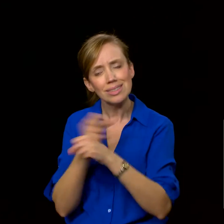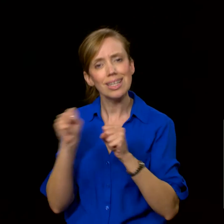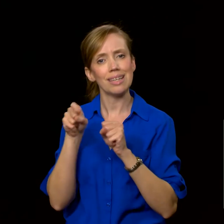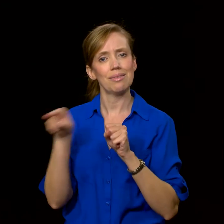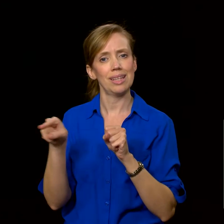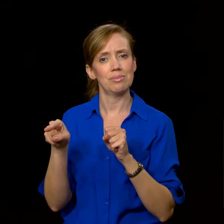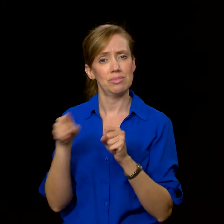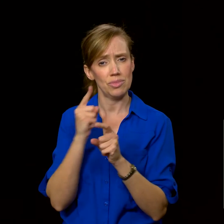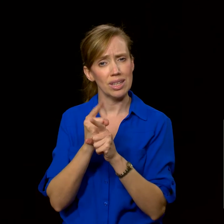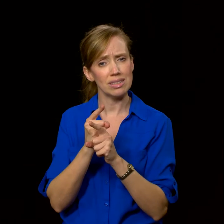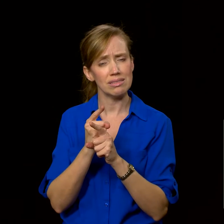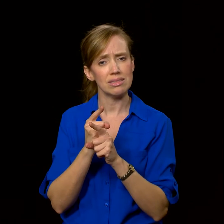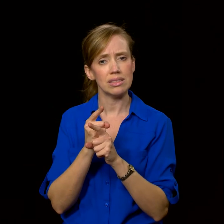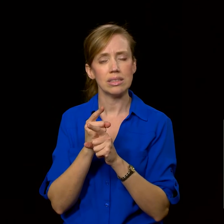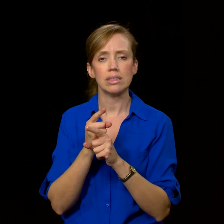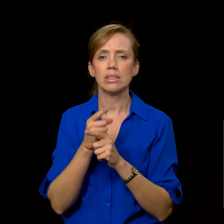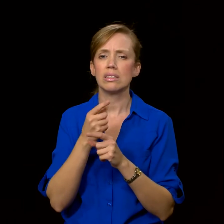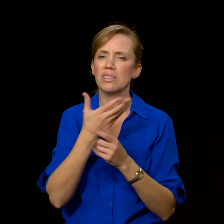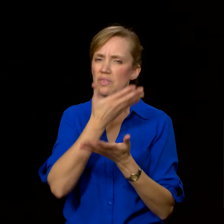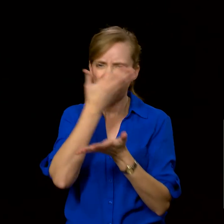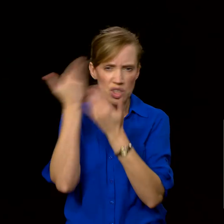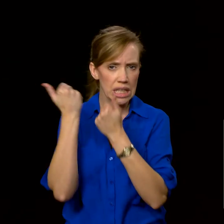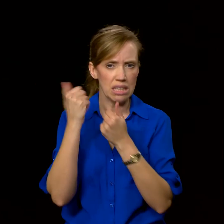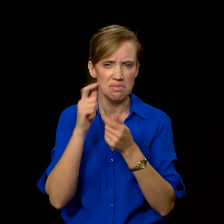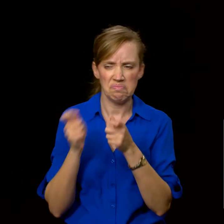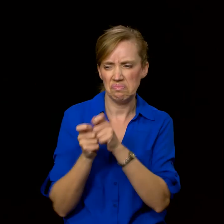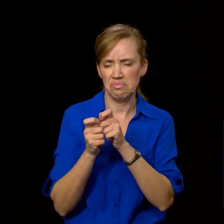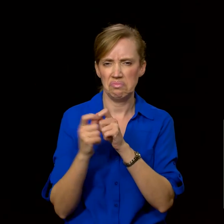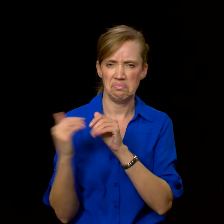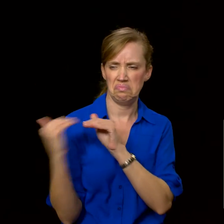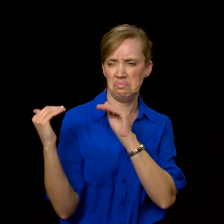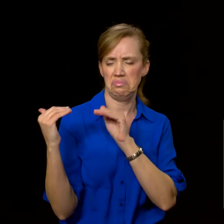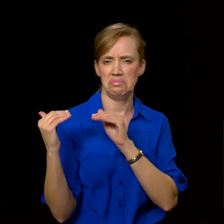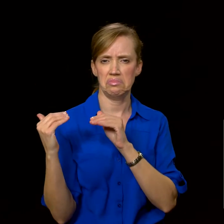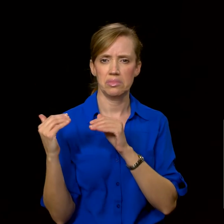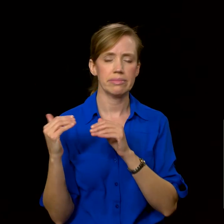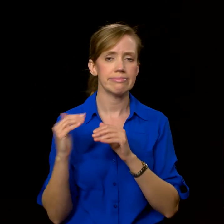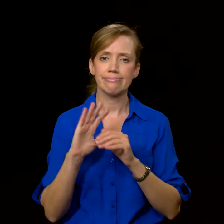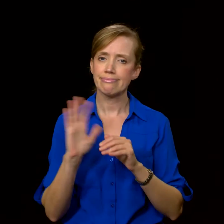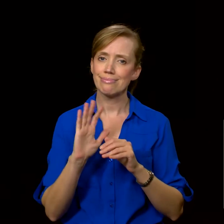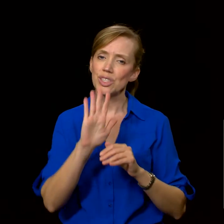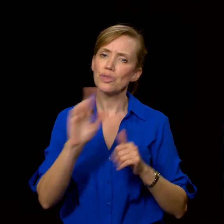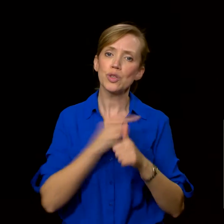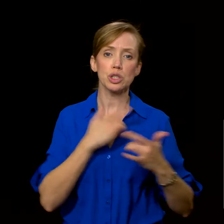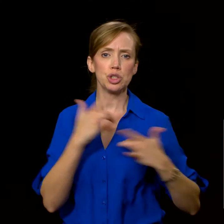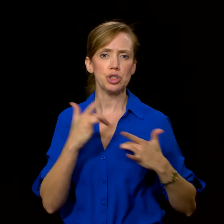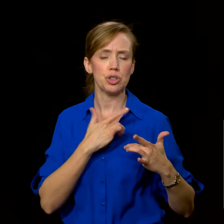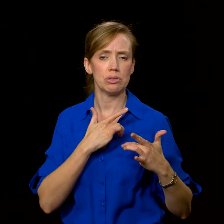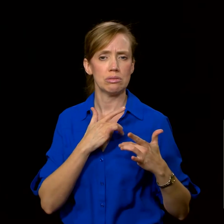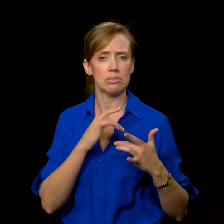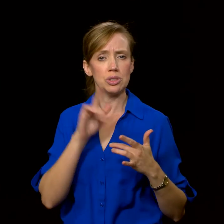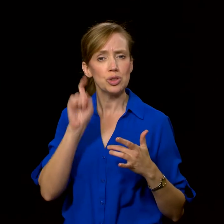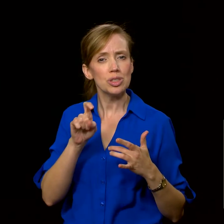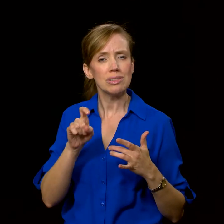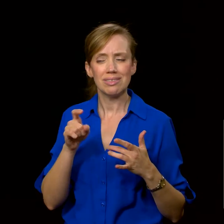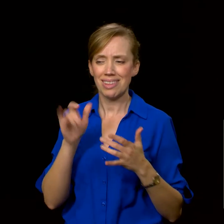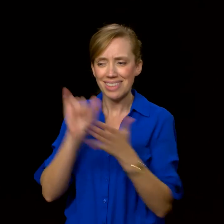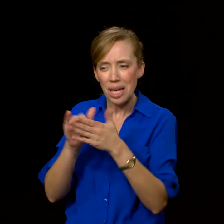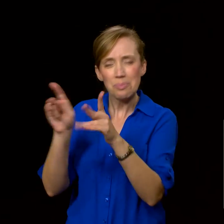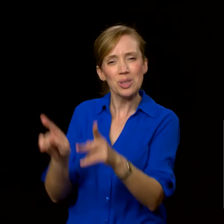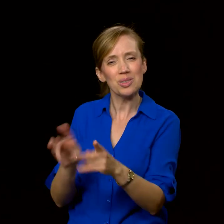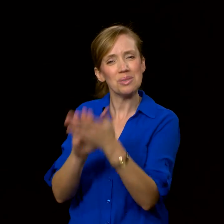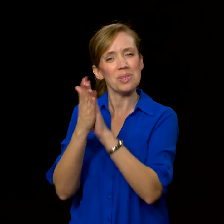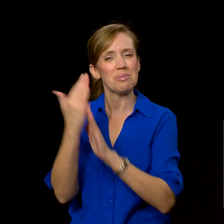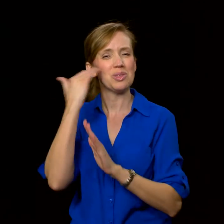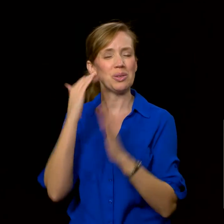saved. So forget revenge. Forget settling scores. Let your first concern be that a person who wrongs you comes to know Jesus.